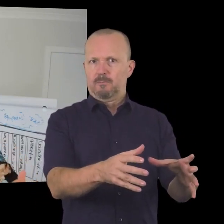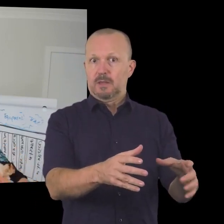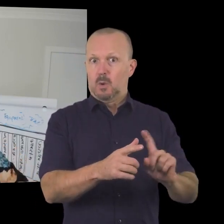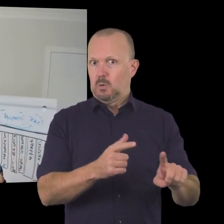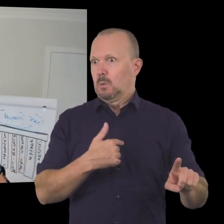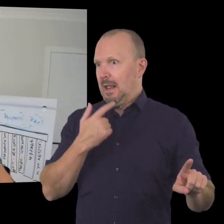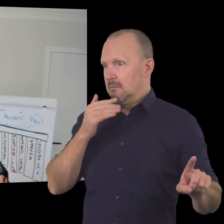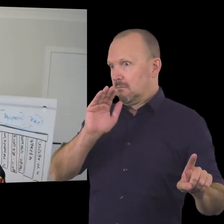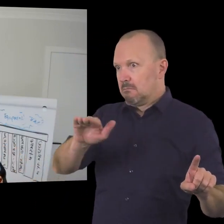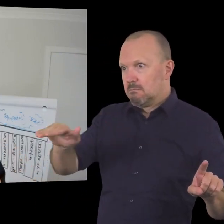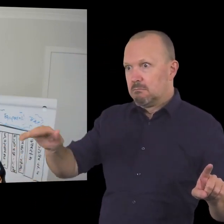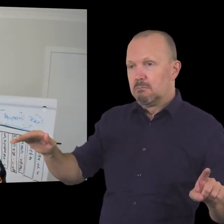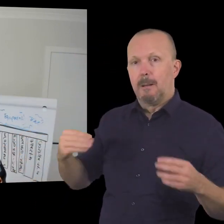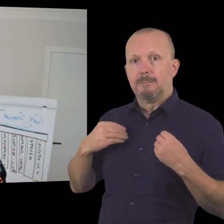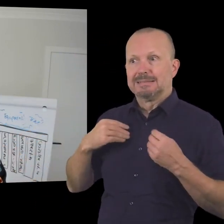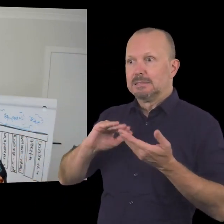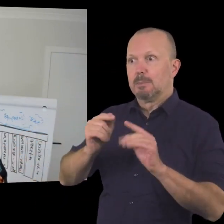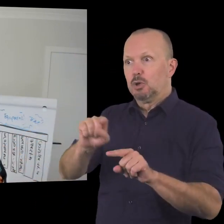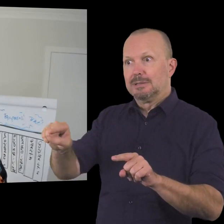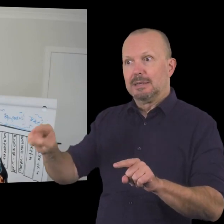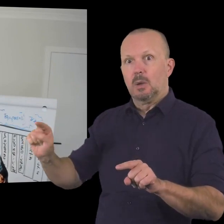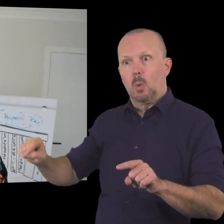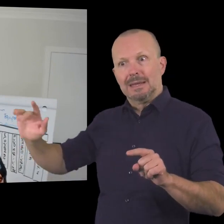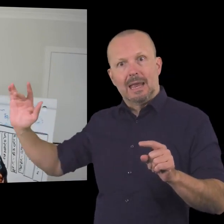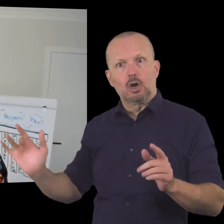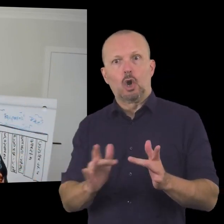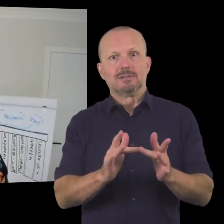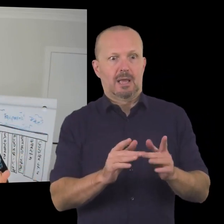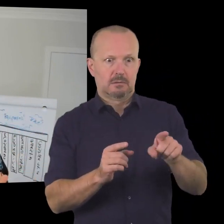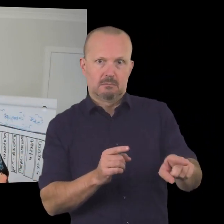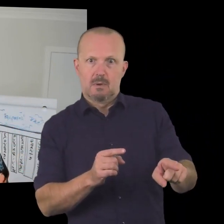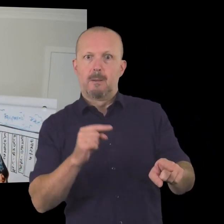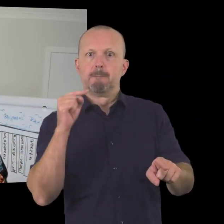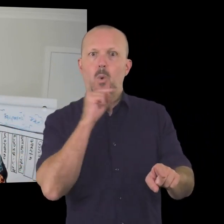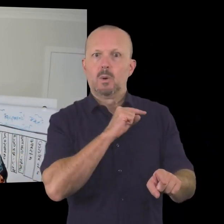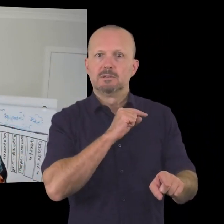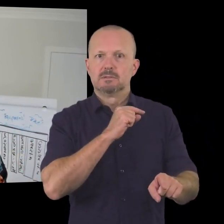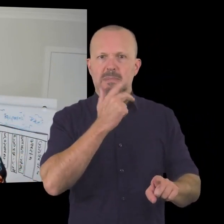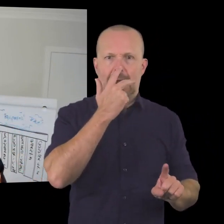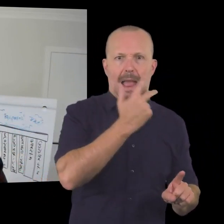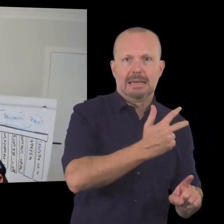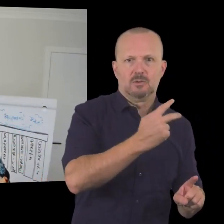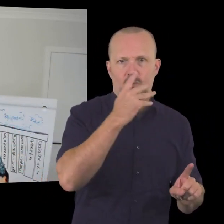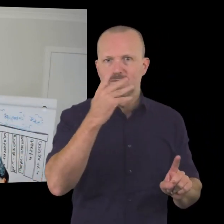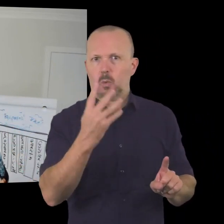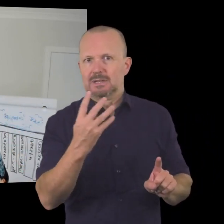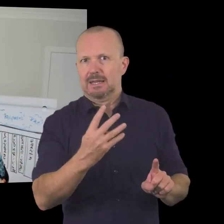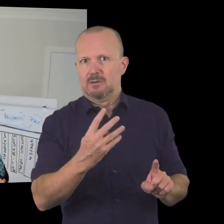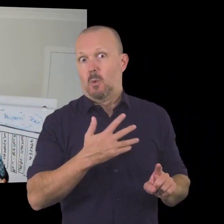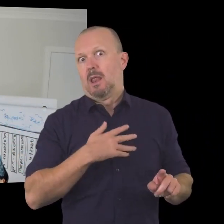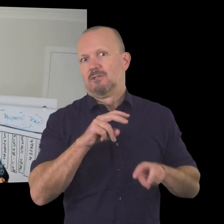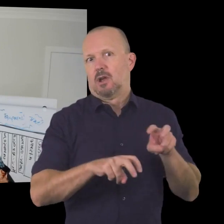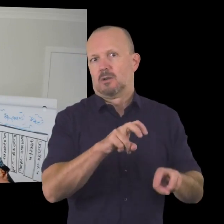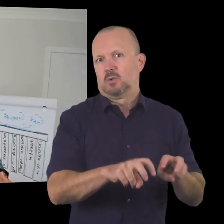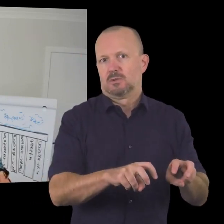go out to the community and say we can connect you with uh this number of boys aged 8 to 14 who love dinosaurs now when i